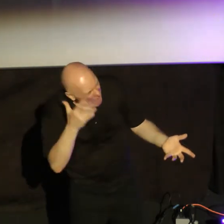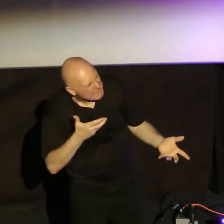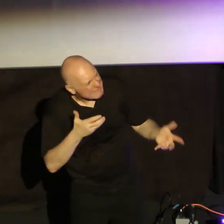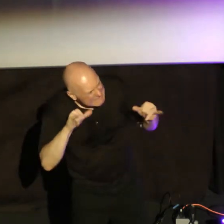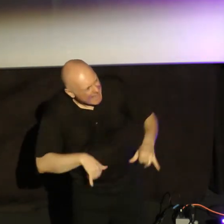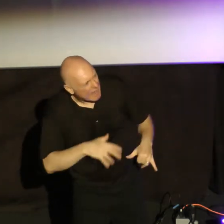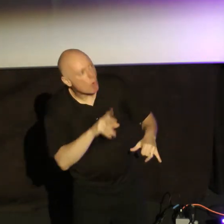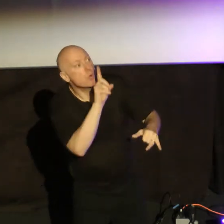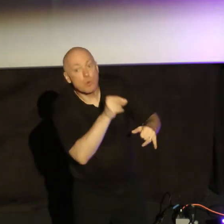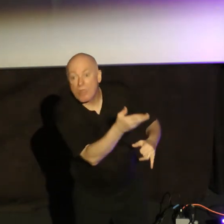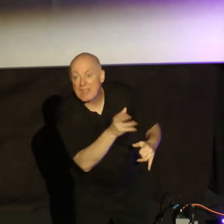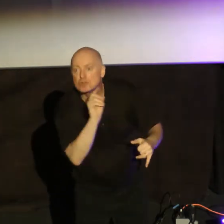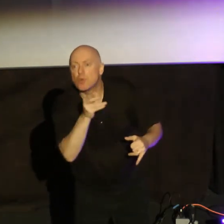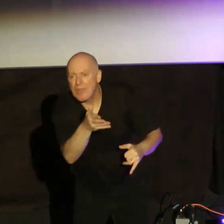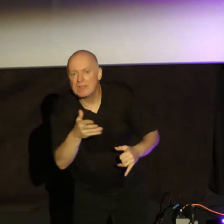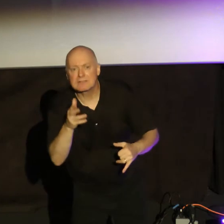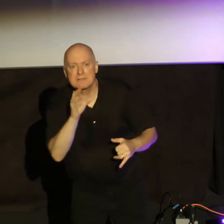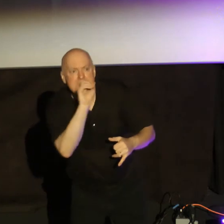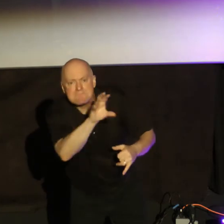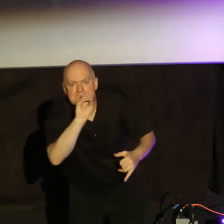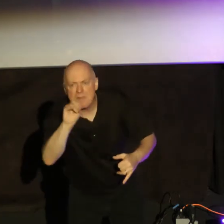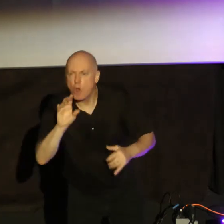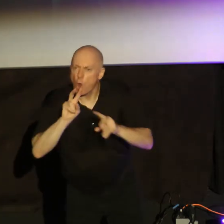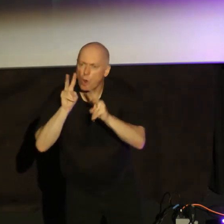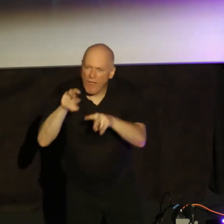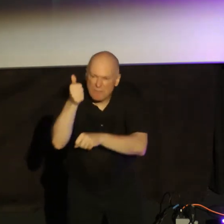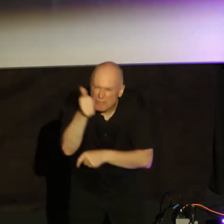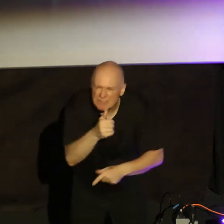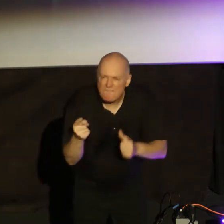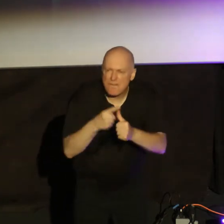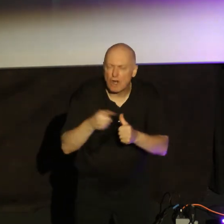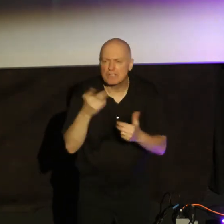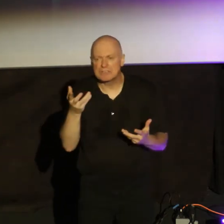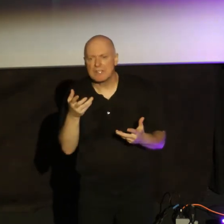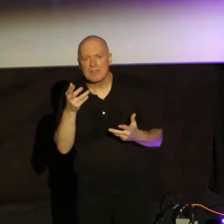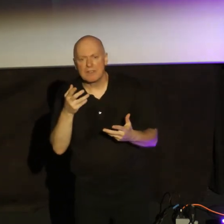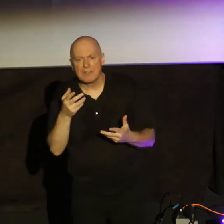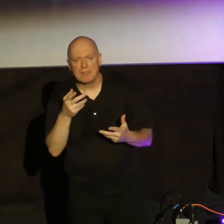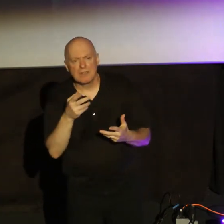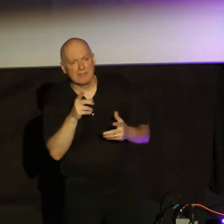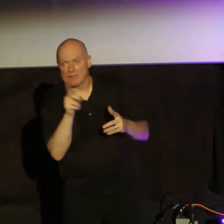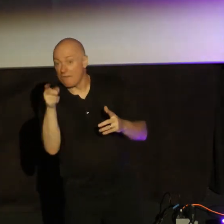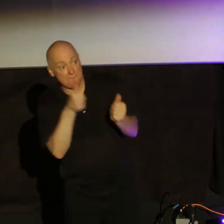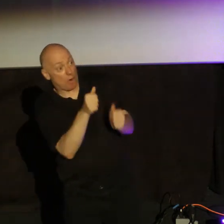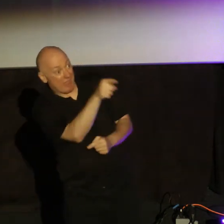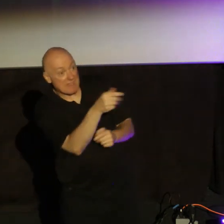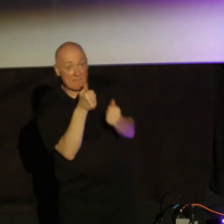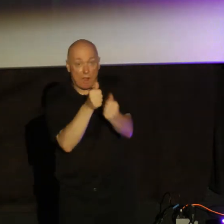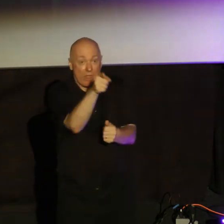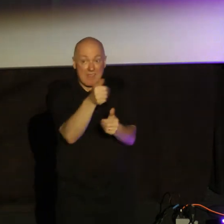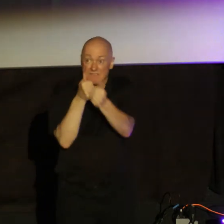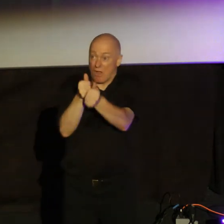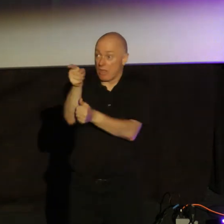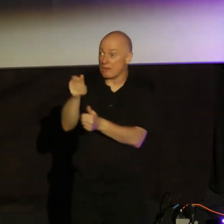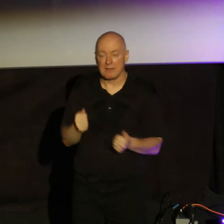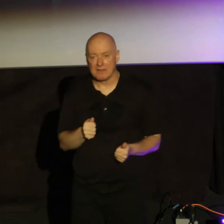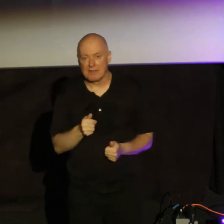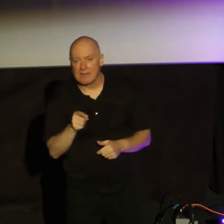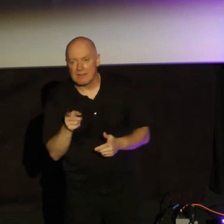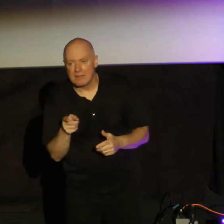Just do this. Look after yourself. Just go after this thing. Look, you can't do what you're going to do. Don't you know the